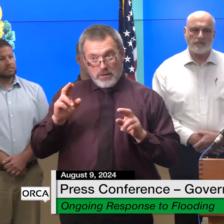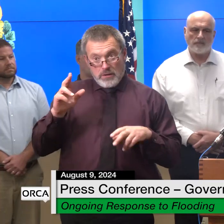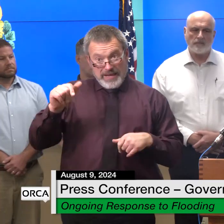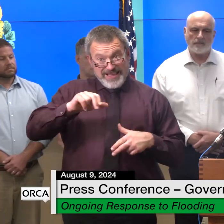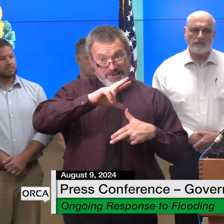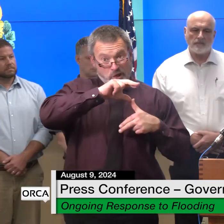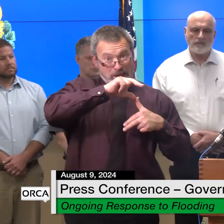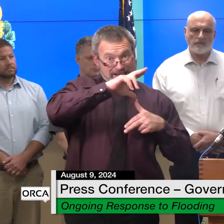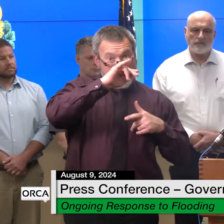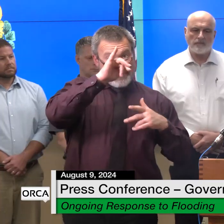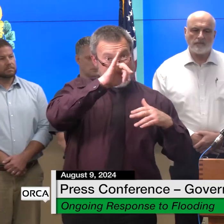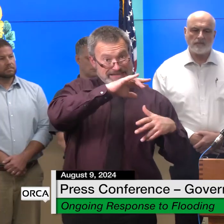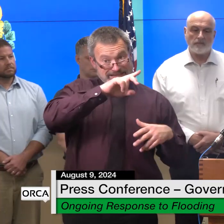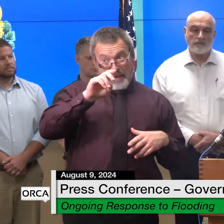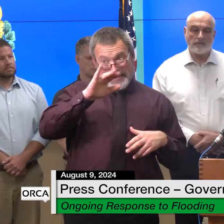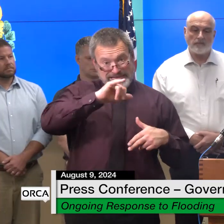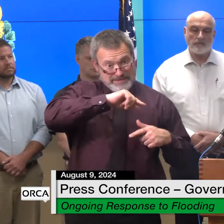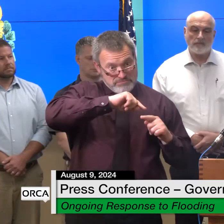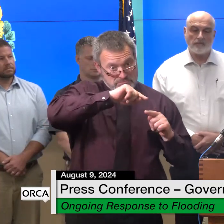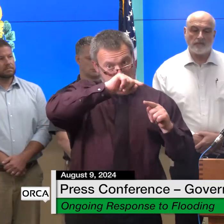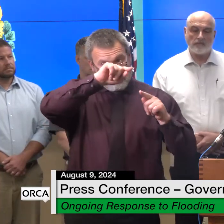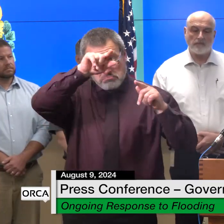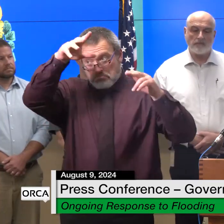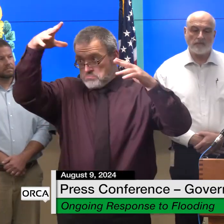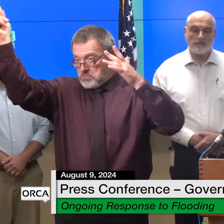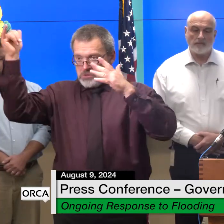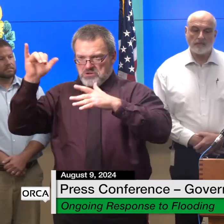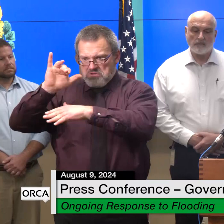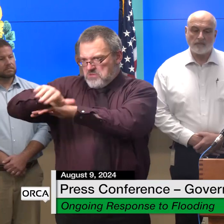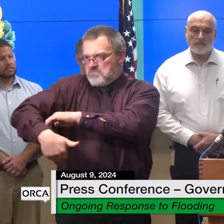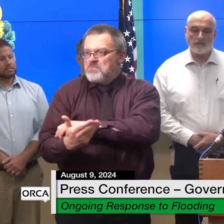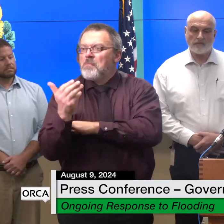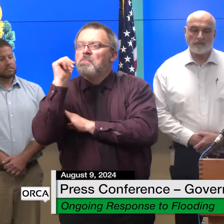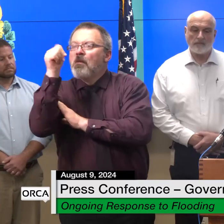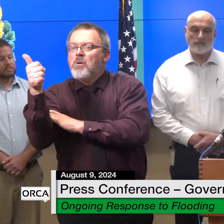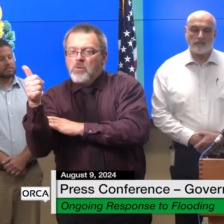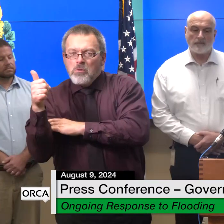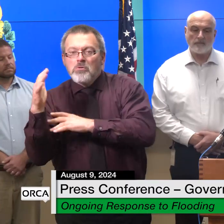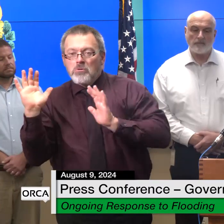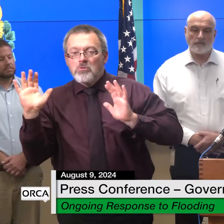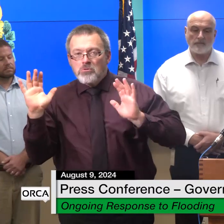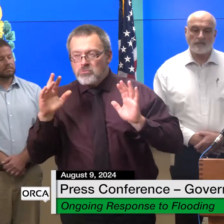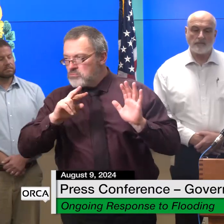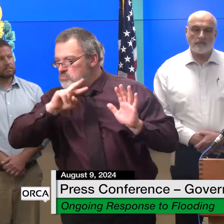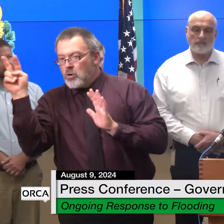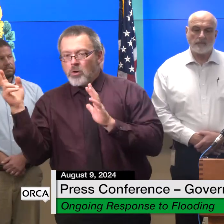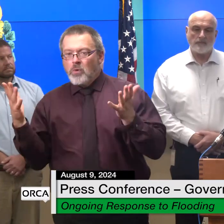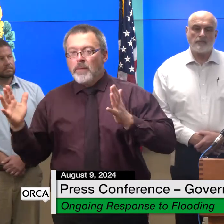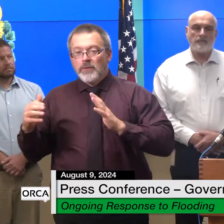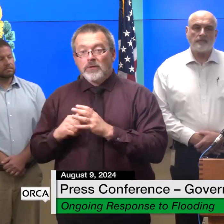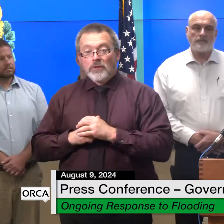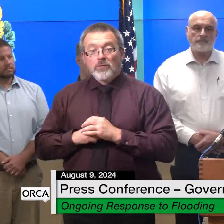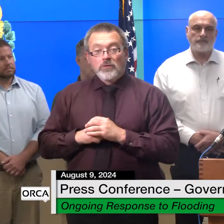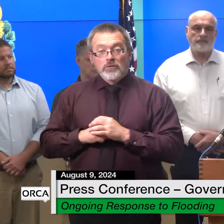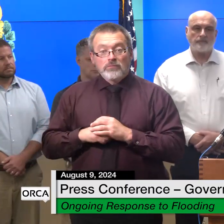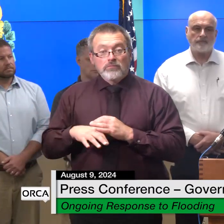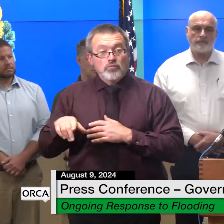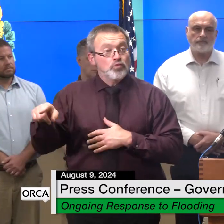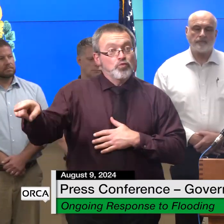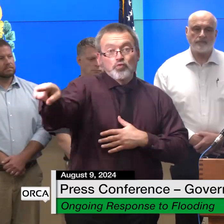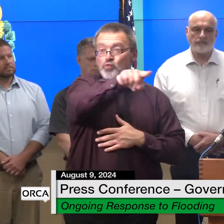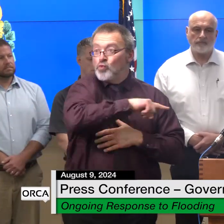i want to talk a minute about what you should be doing i pay attention to the weather and be prepared for the worst case scenario